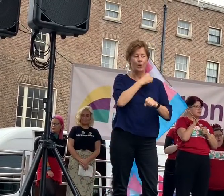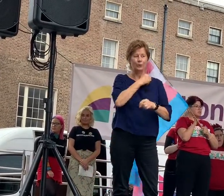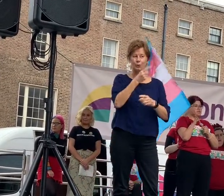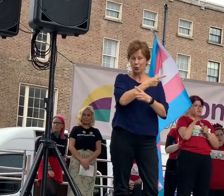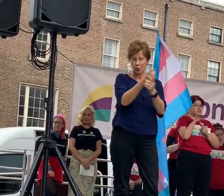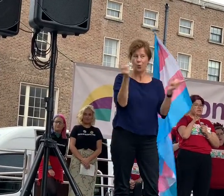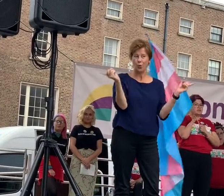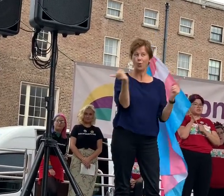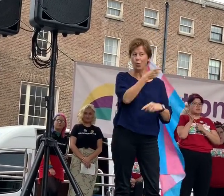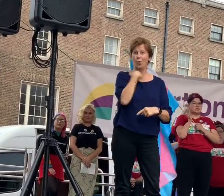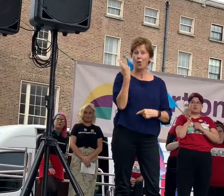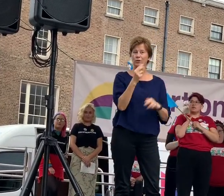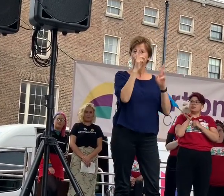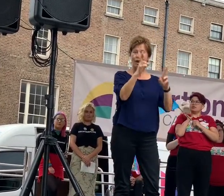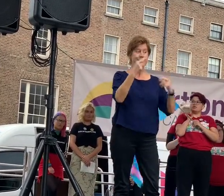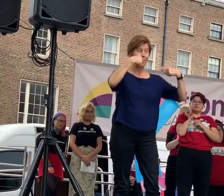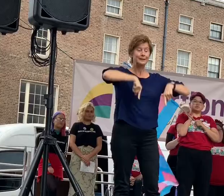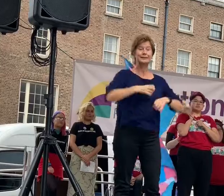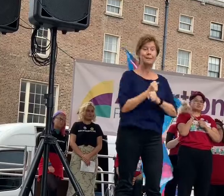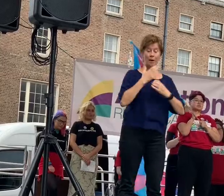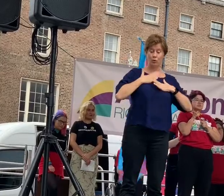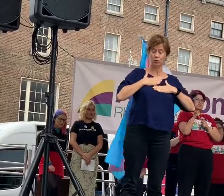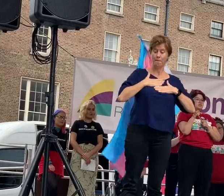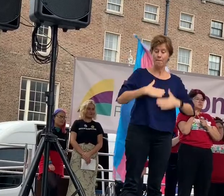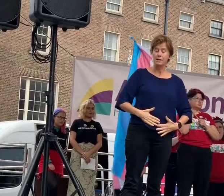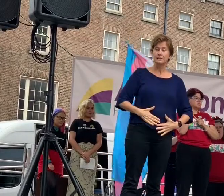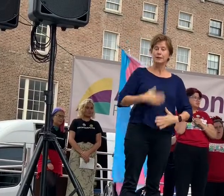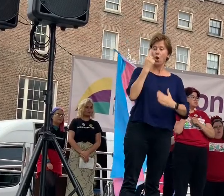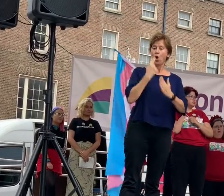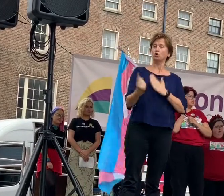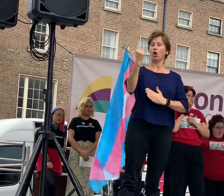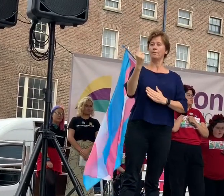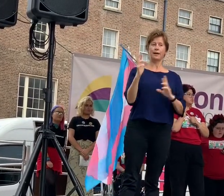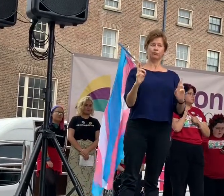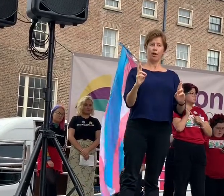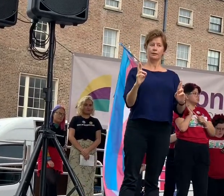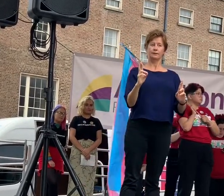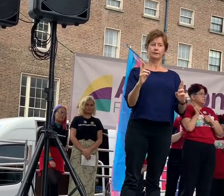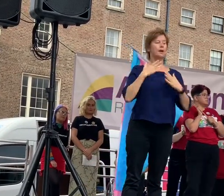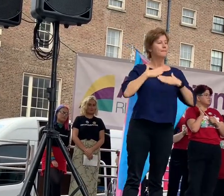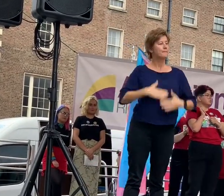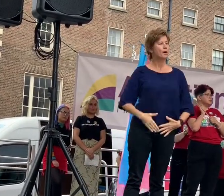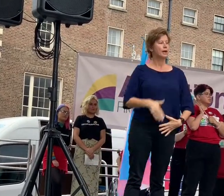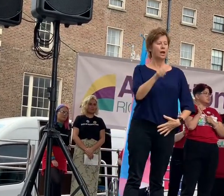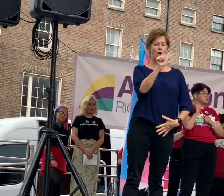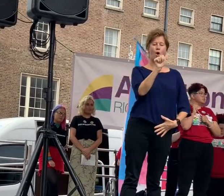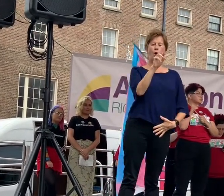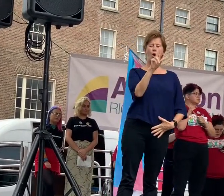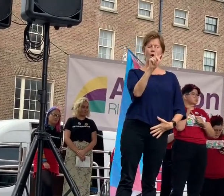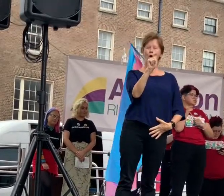bodily autonomy? Isn't this a struggle that should be fought by us and together?